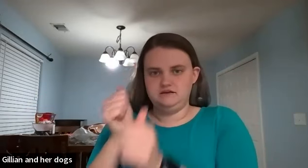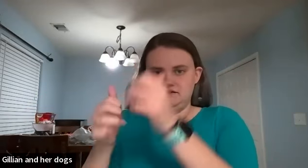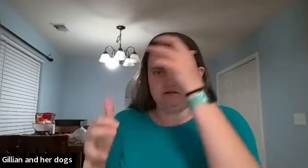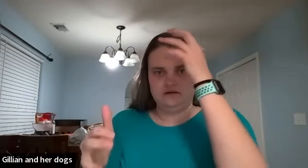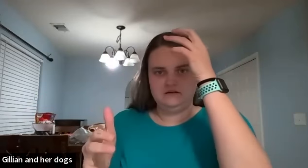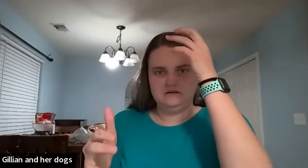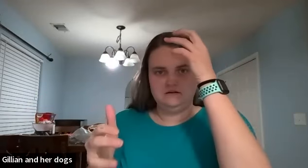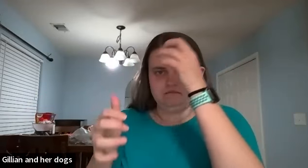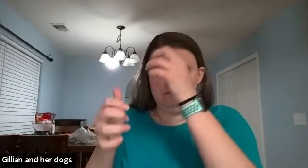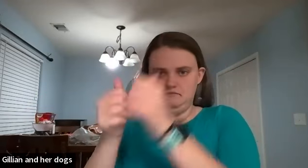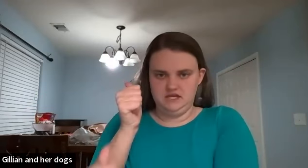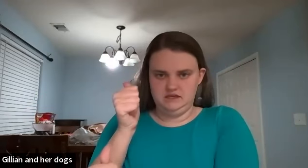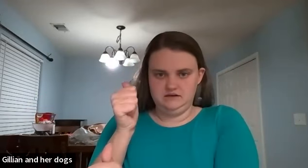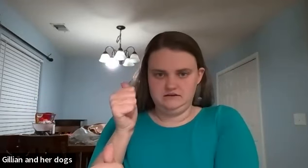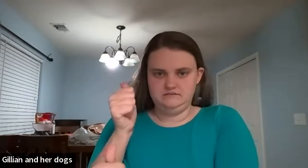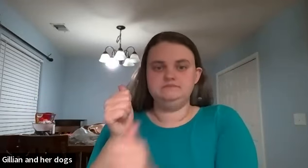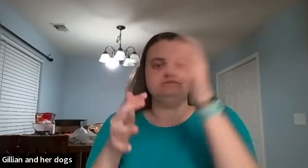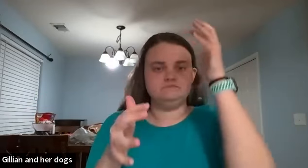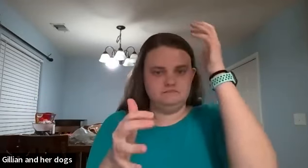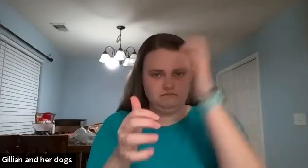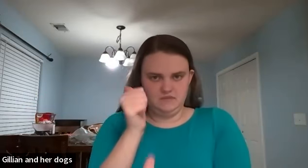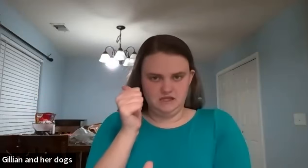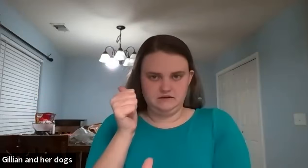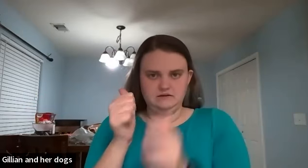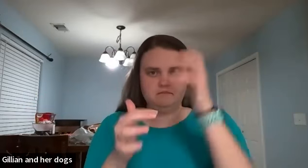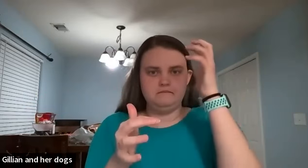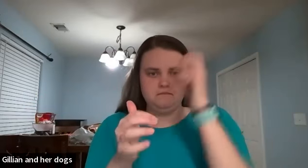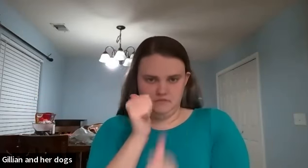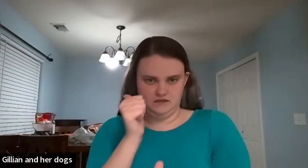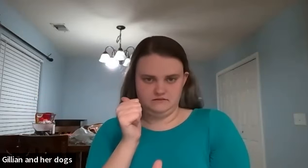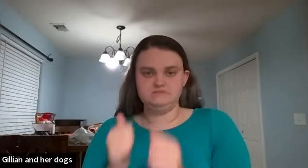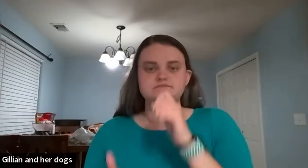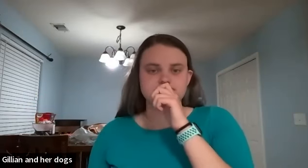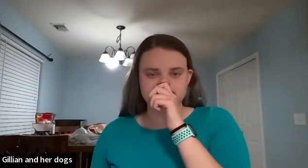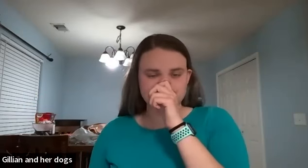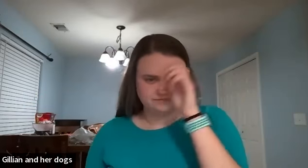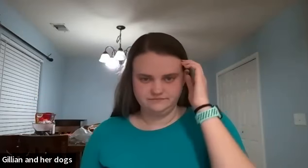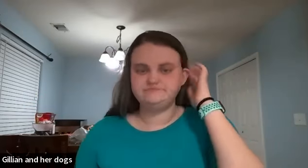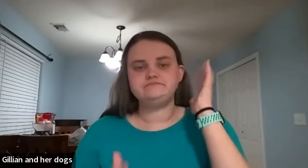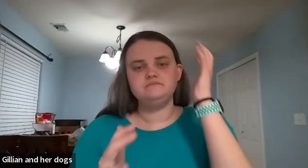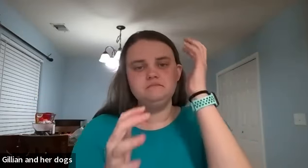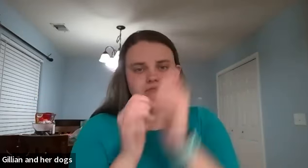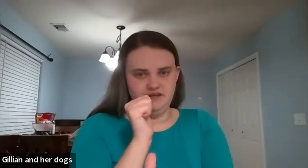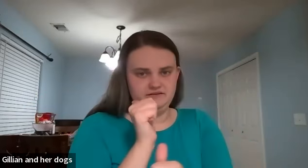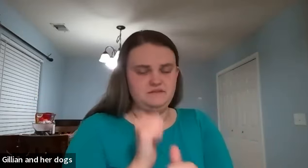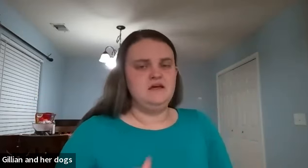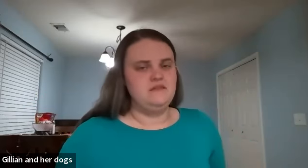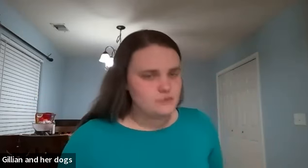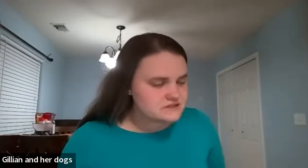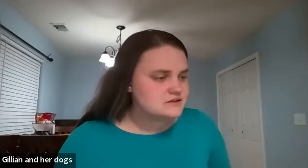mean mean mean mean that one's